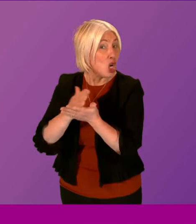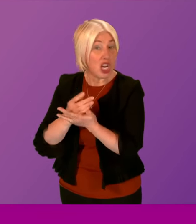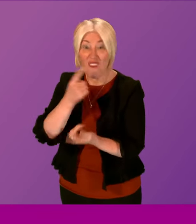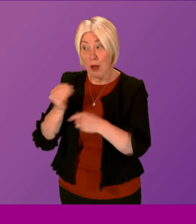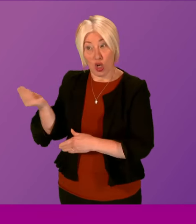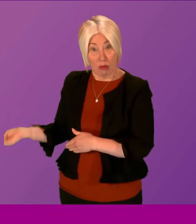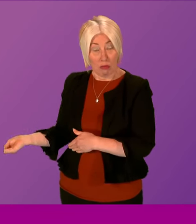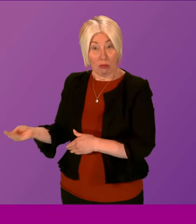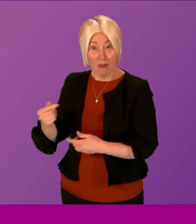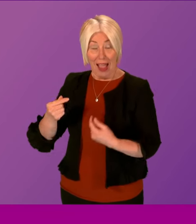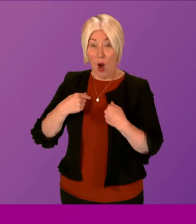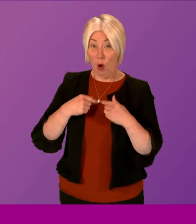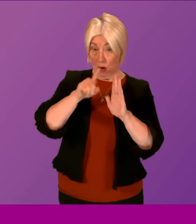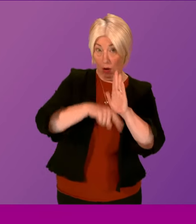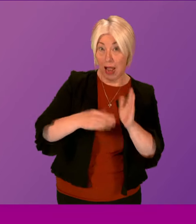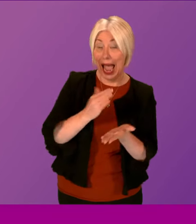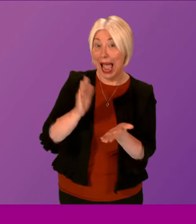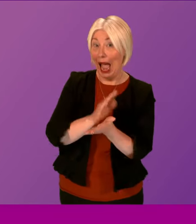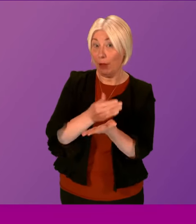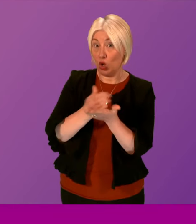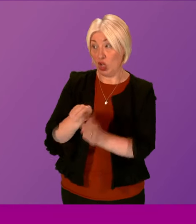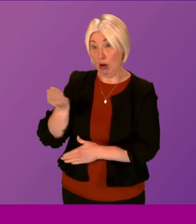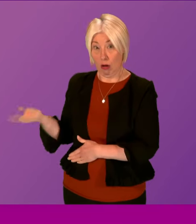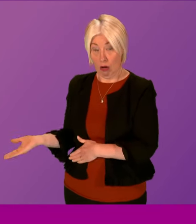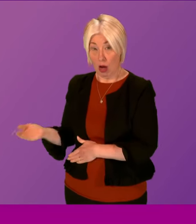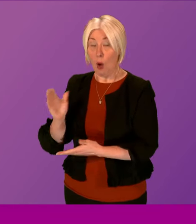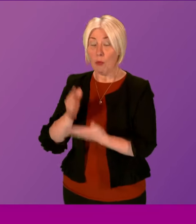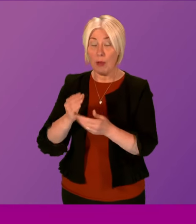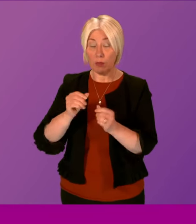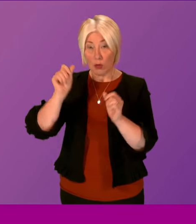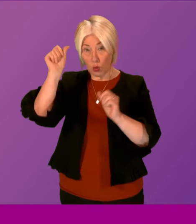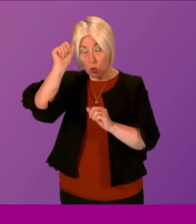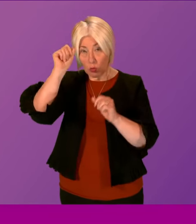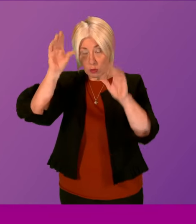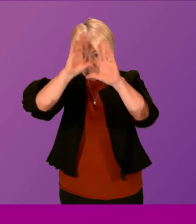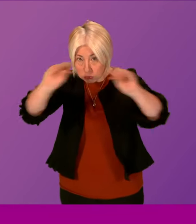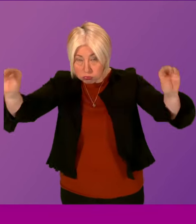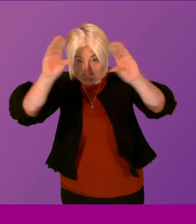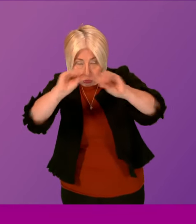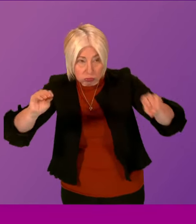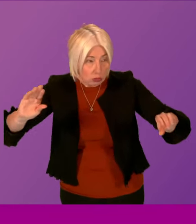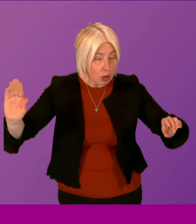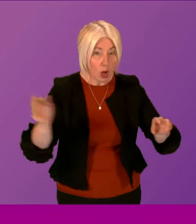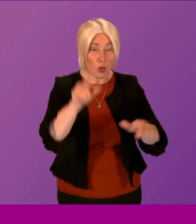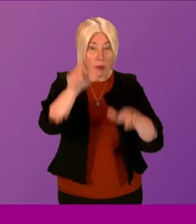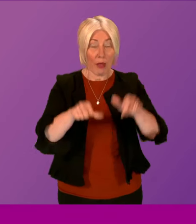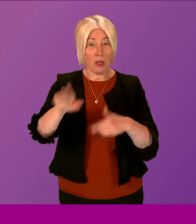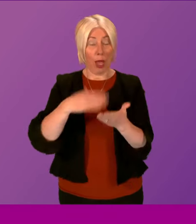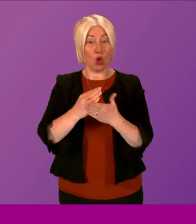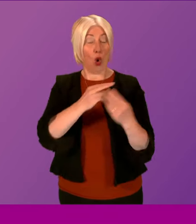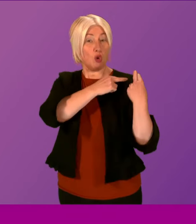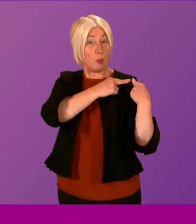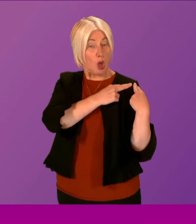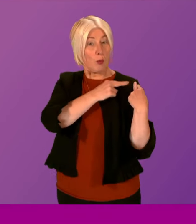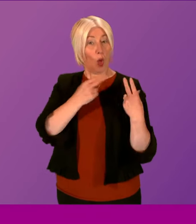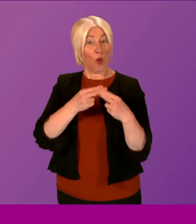the legislation we've brought forward here. I think we have to make sure that we're doing more to raise awareness of, of course, responsible dog walking when it comes